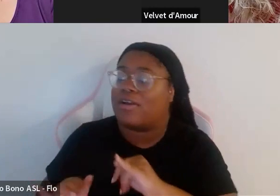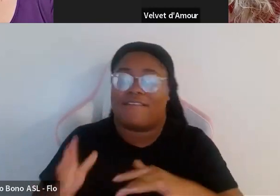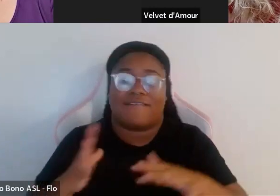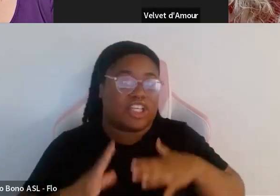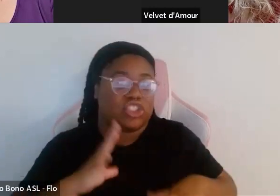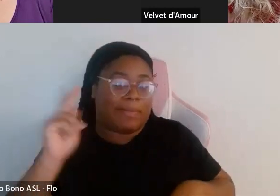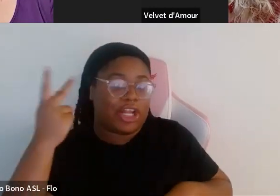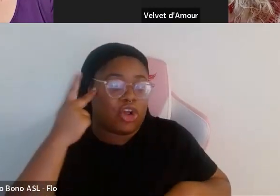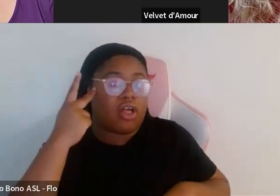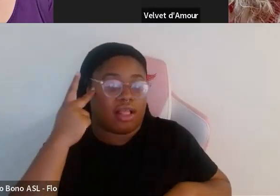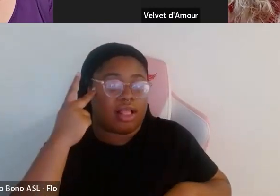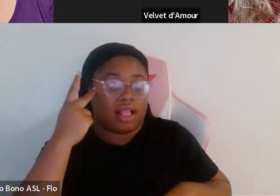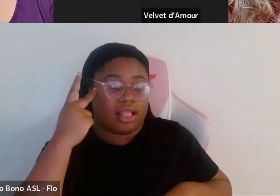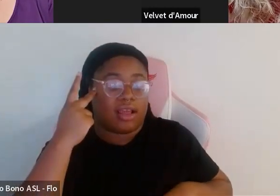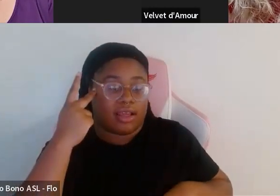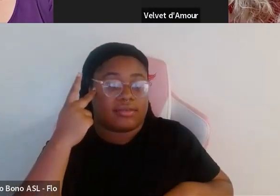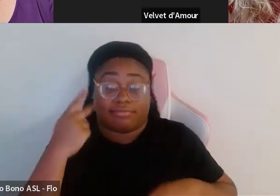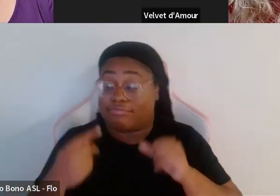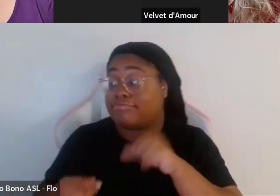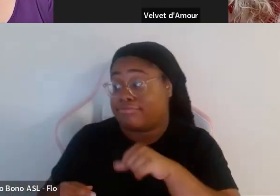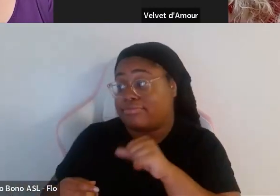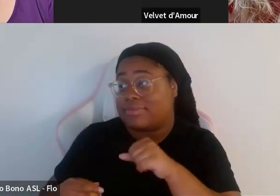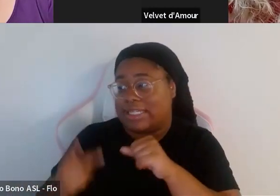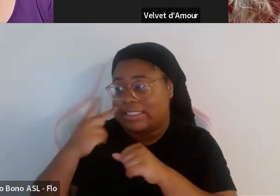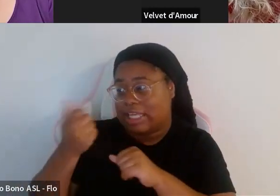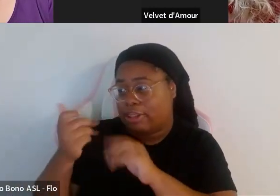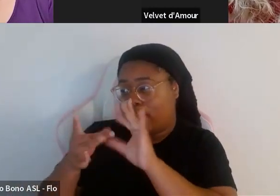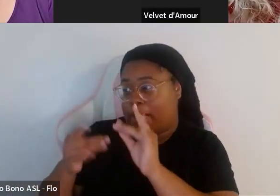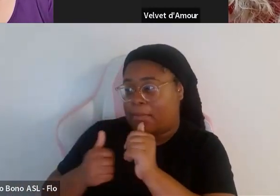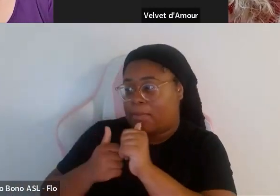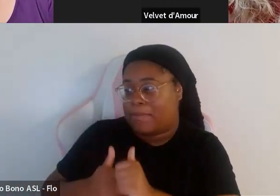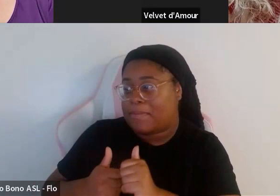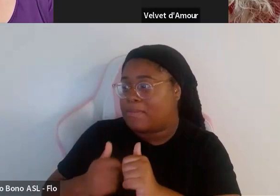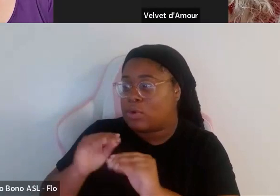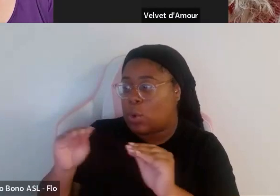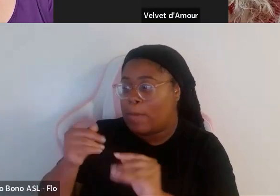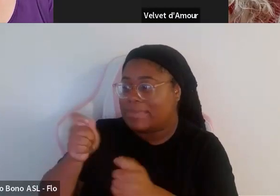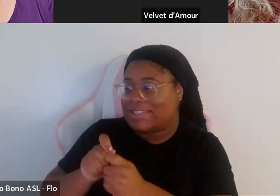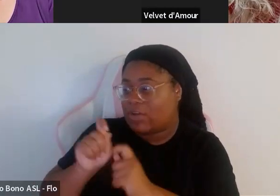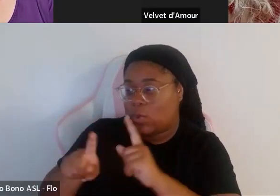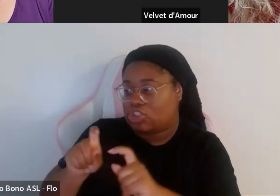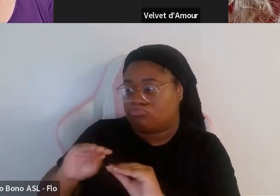political and uh yes i see a other comments but no specific questions